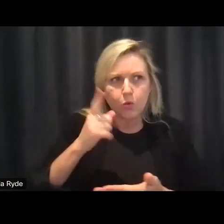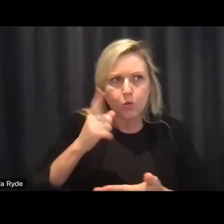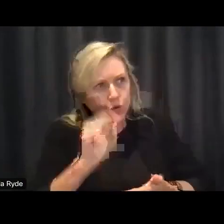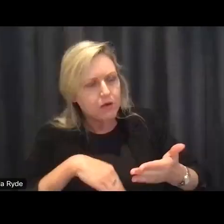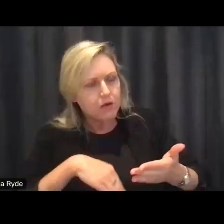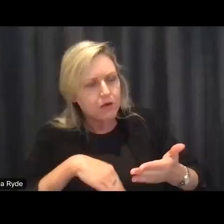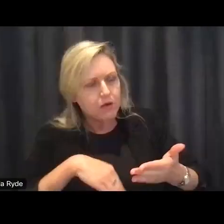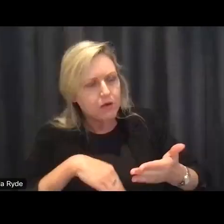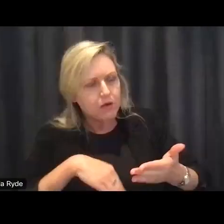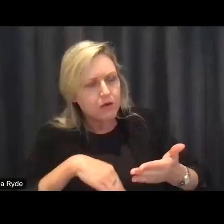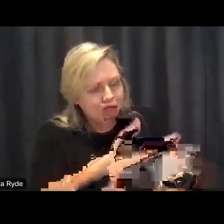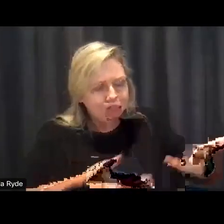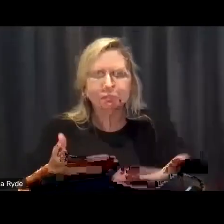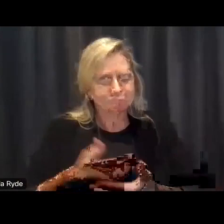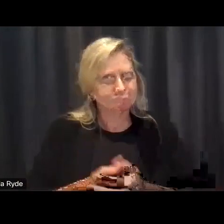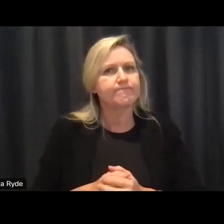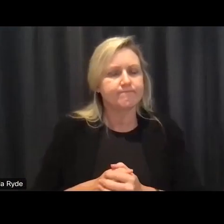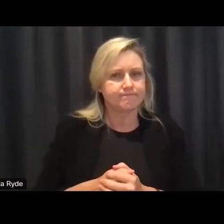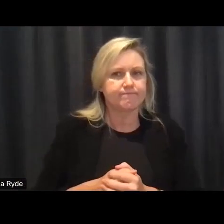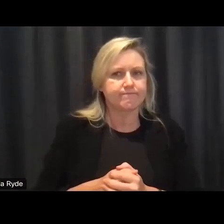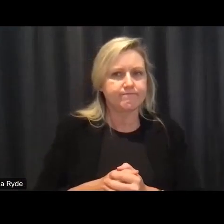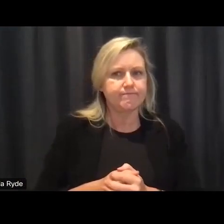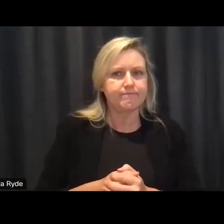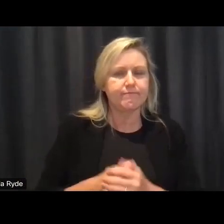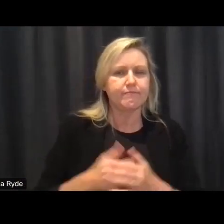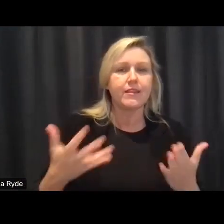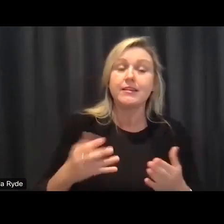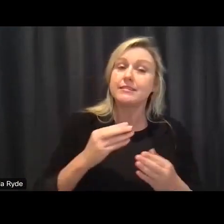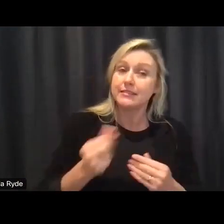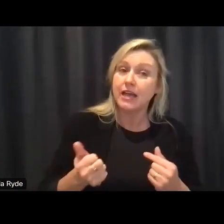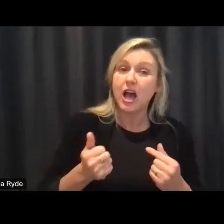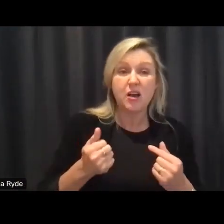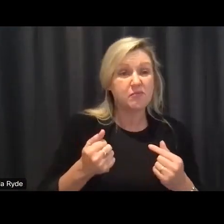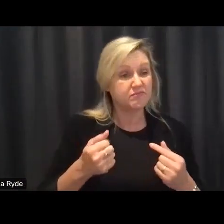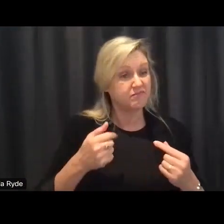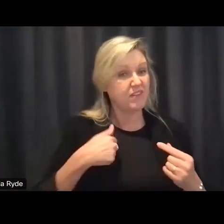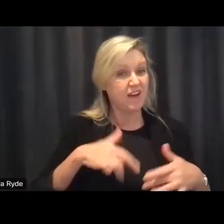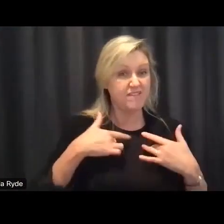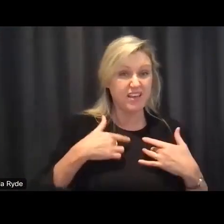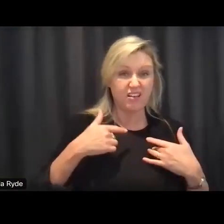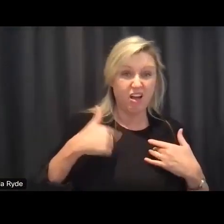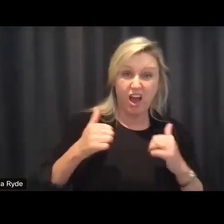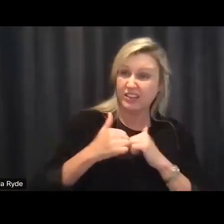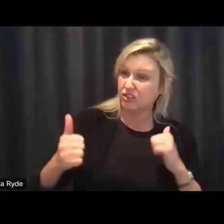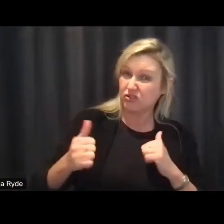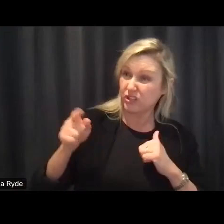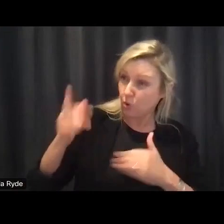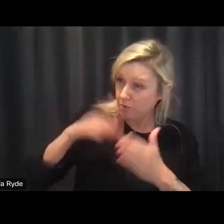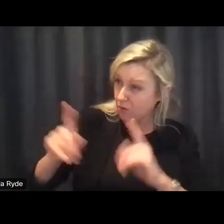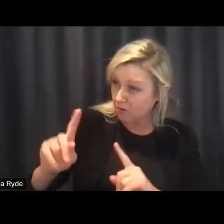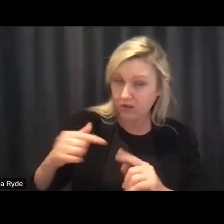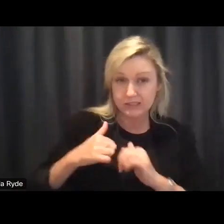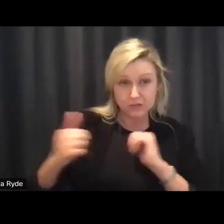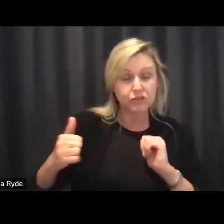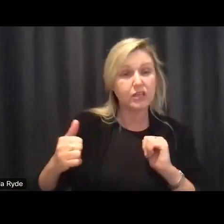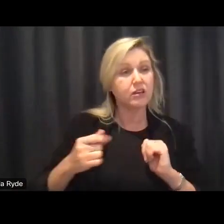of view even those i disagree with perhaps especially those i disagree with need to